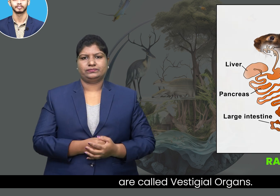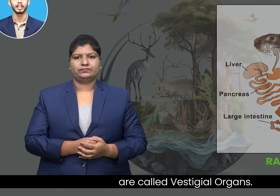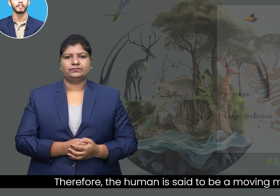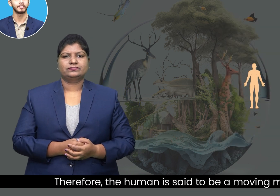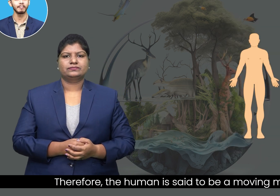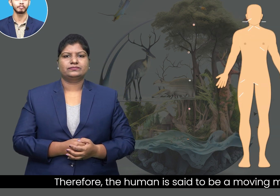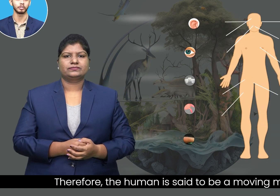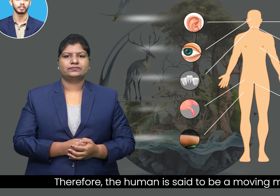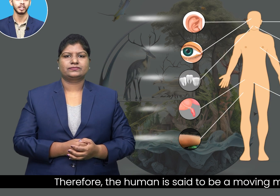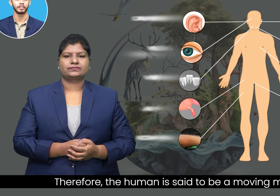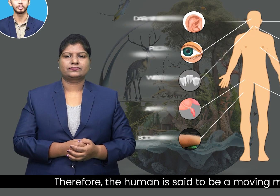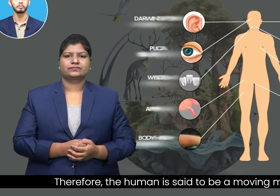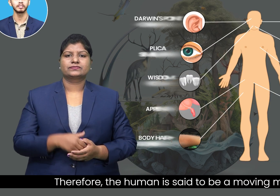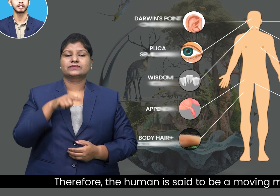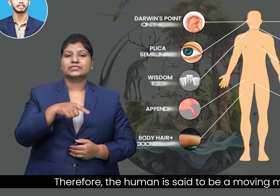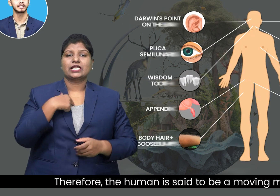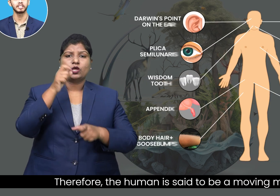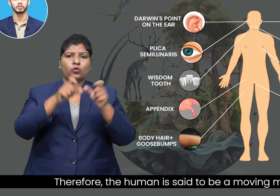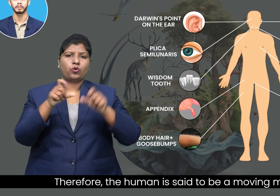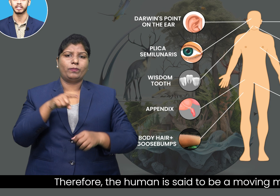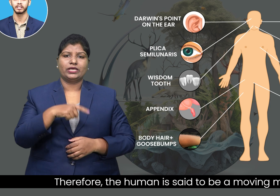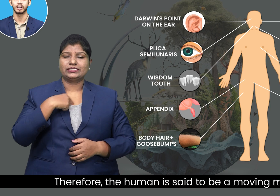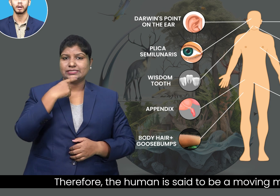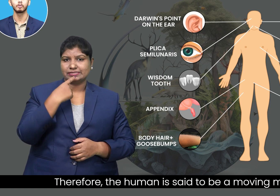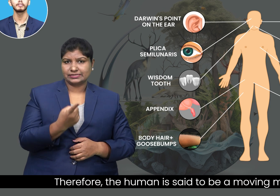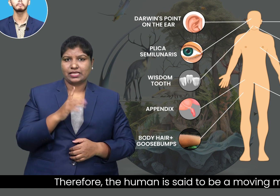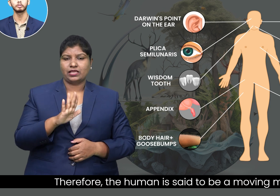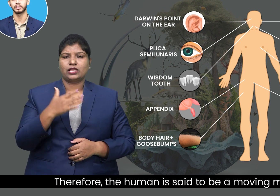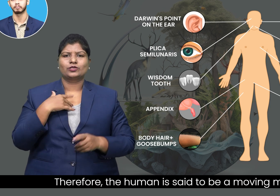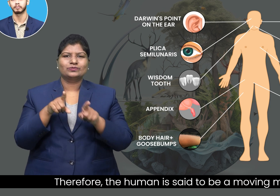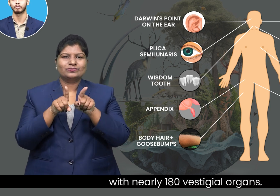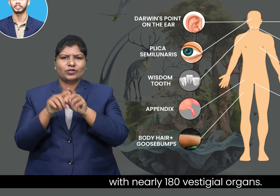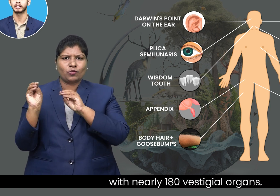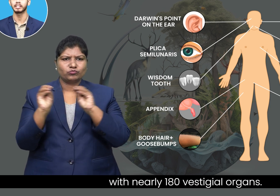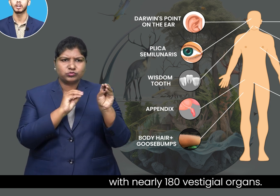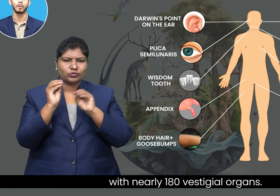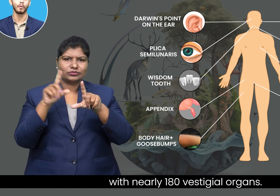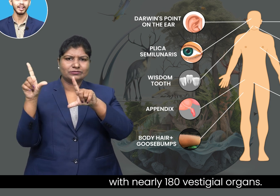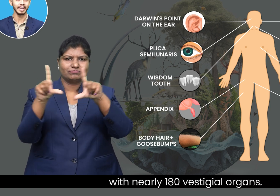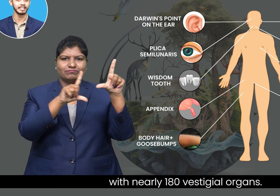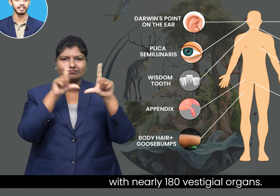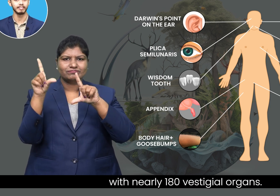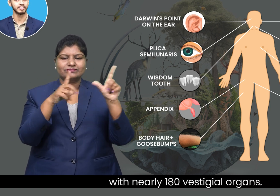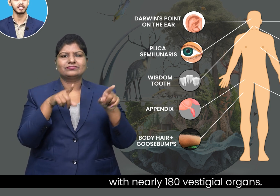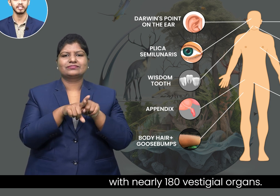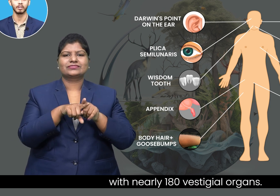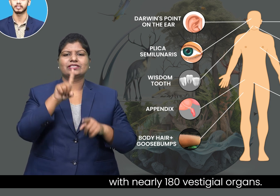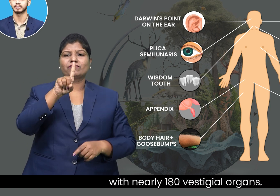Therefore, the human is said to be a moving museum with nearly 180 vestigial organs.